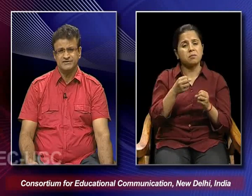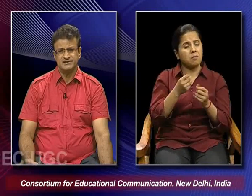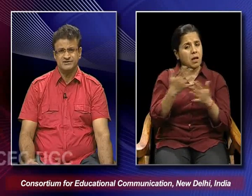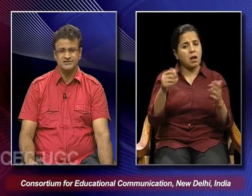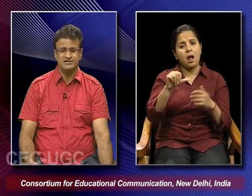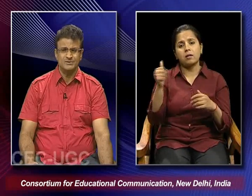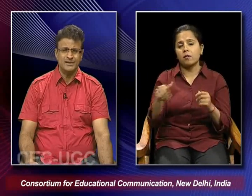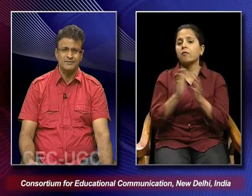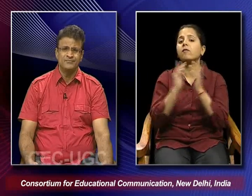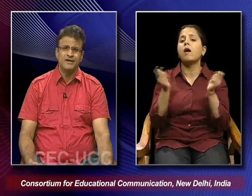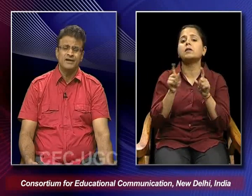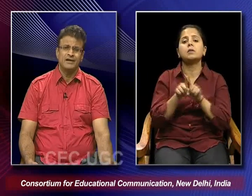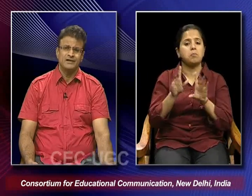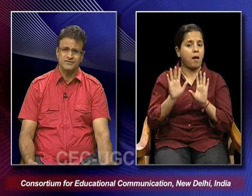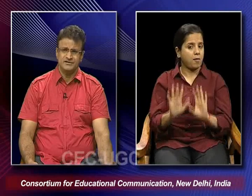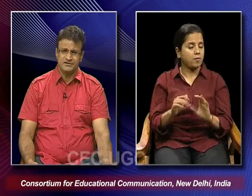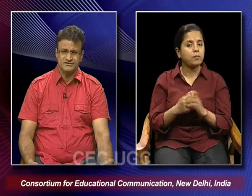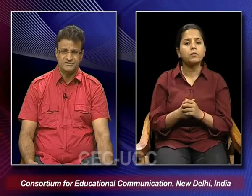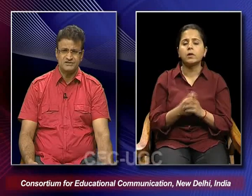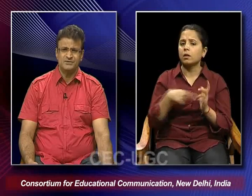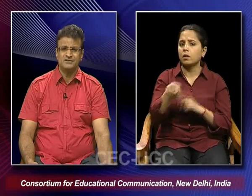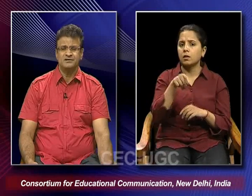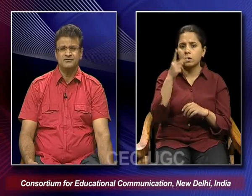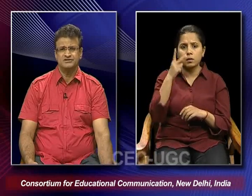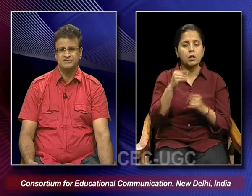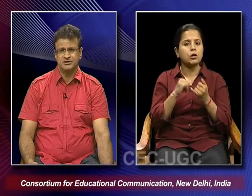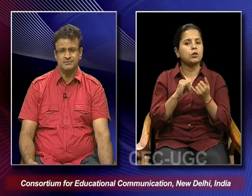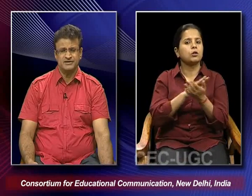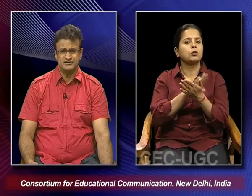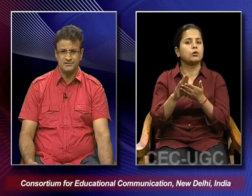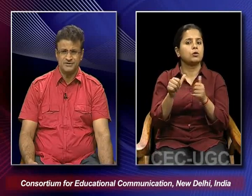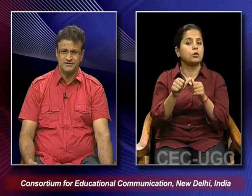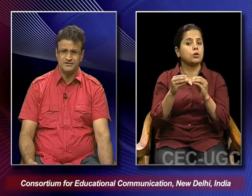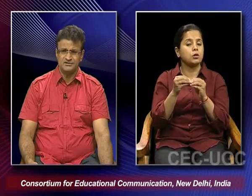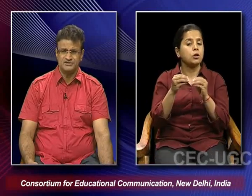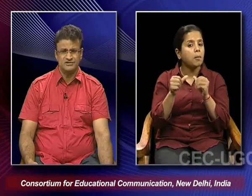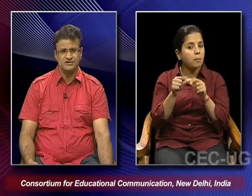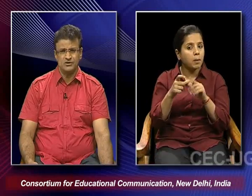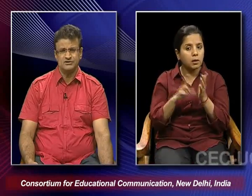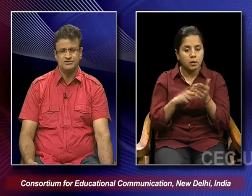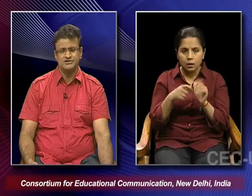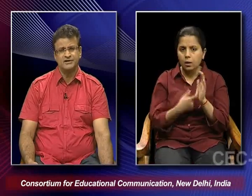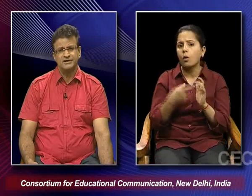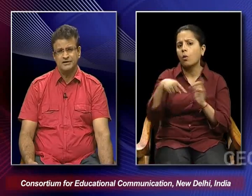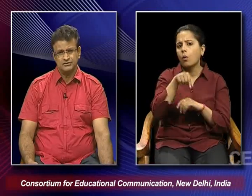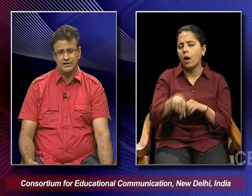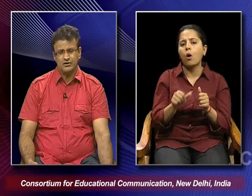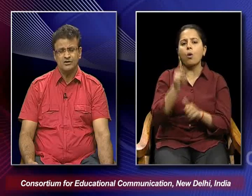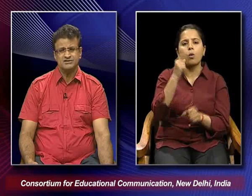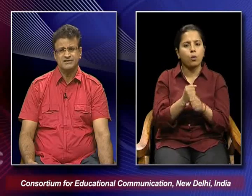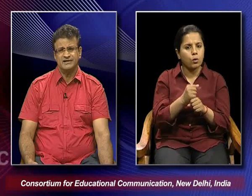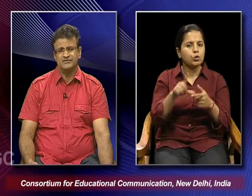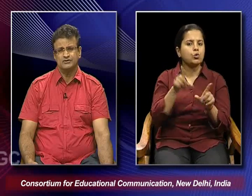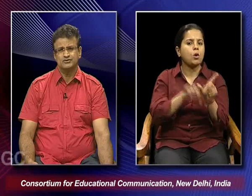festivals as well. Whether it is a Kshabandan which is being celebrated in generally in August, July